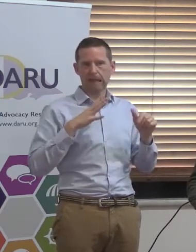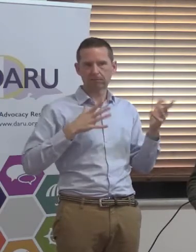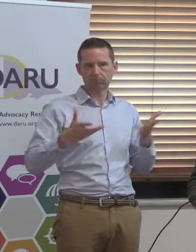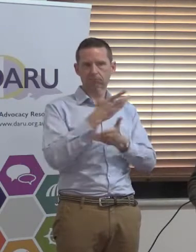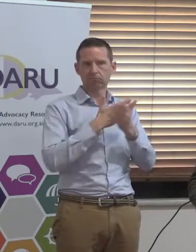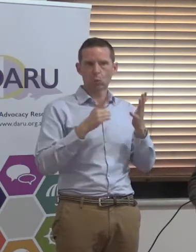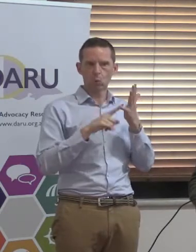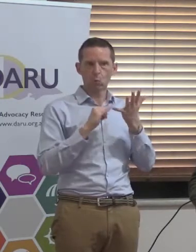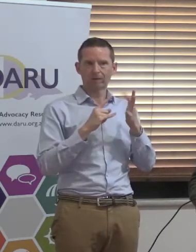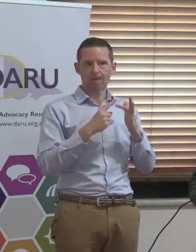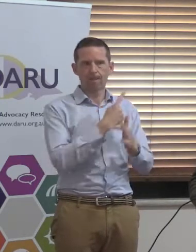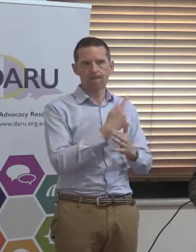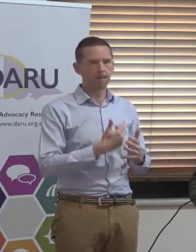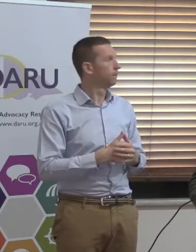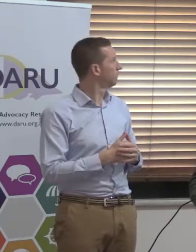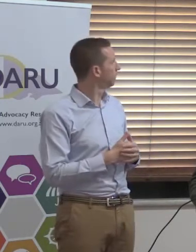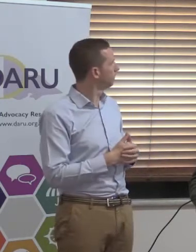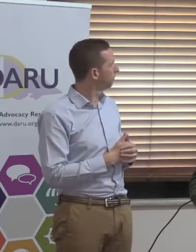Let's go back to that discussion. Oh, there you go.